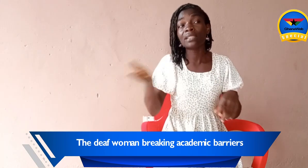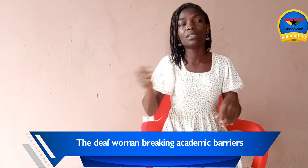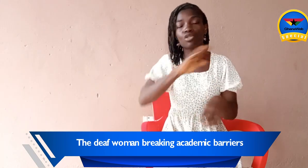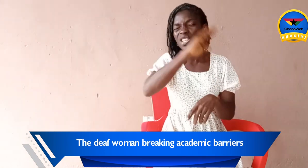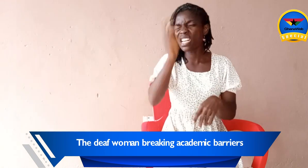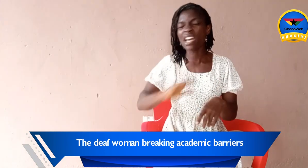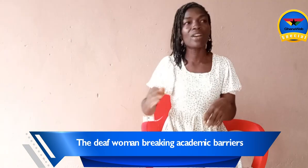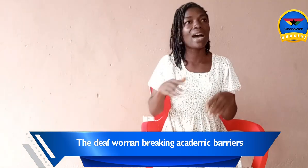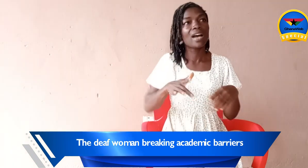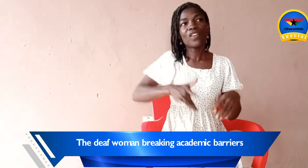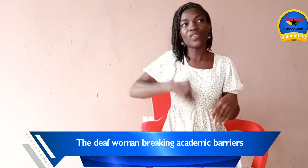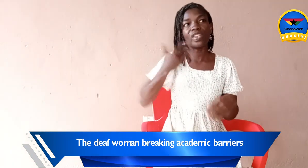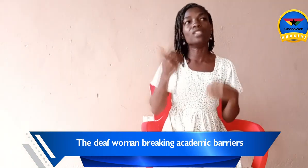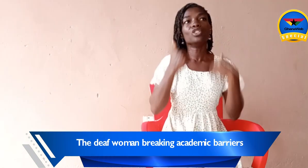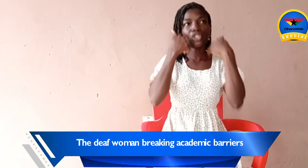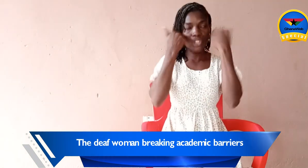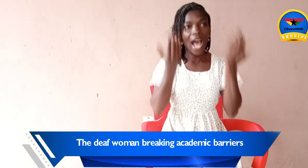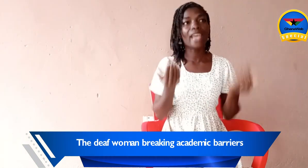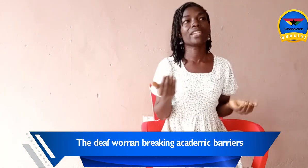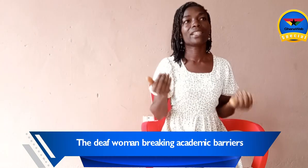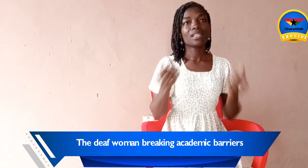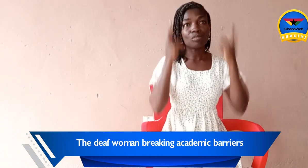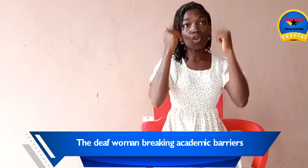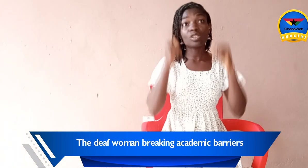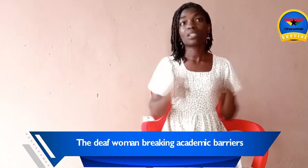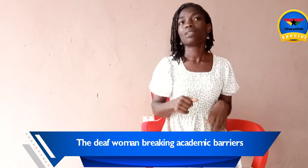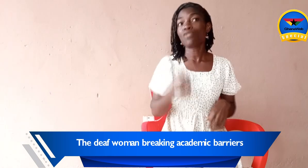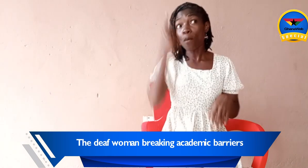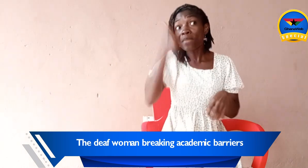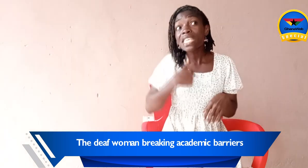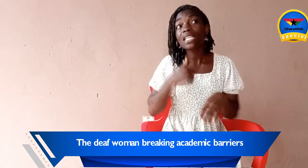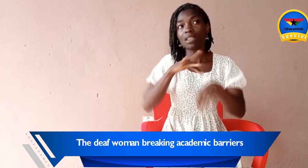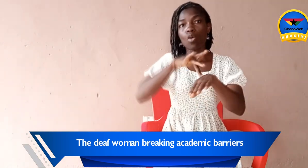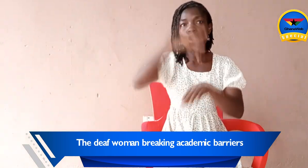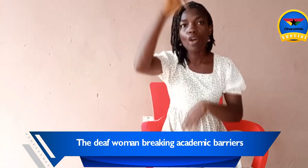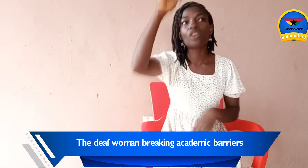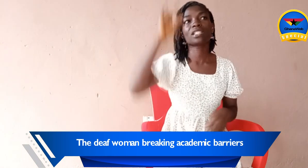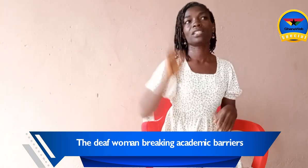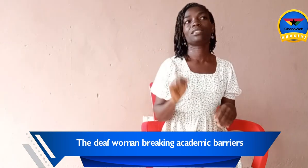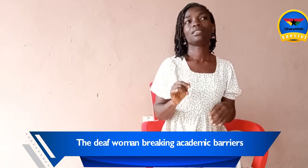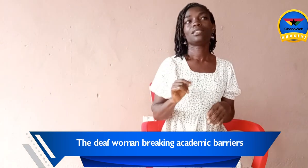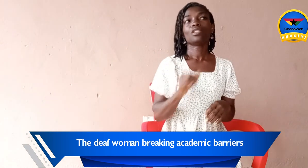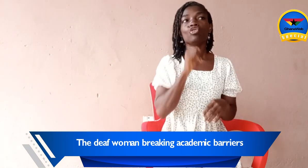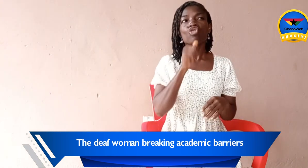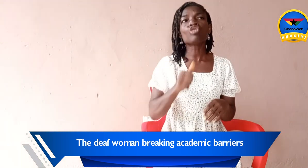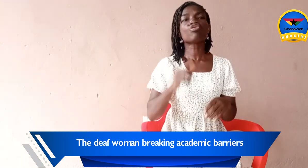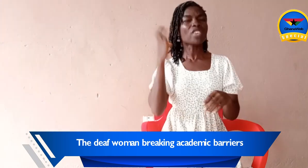they should never feel shy. Because, for me, because, it's a glorious thing not to hear,